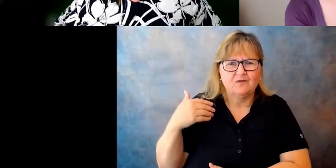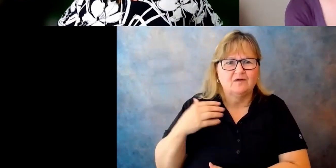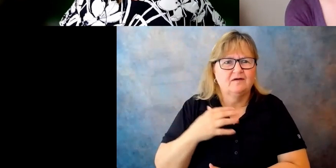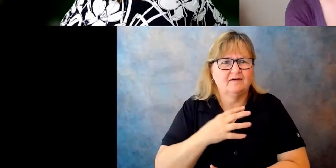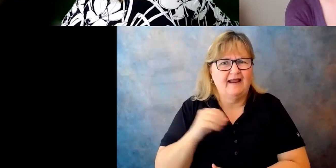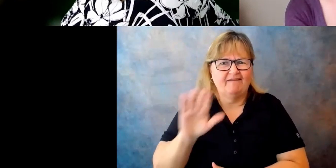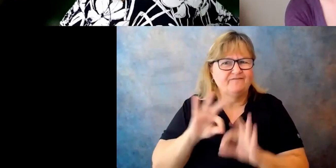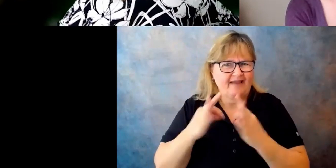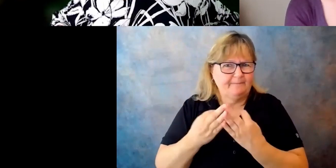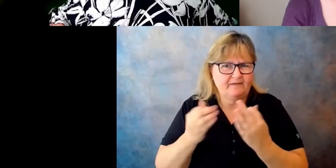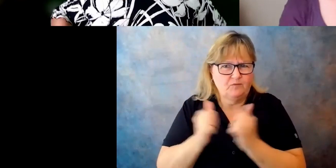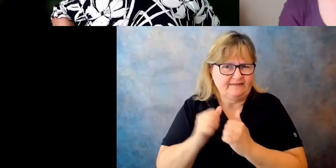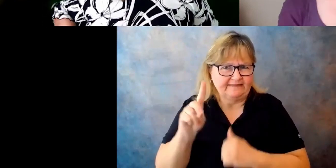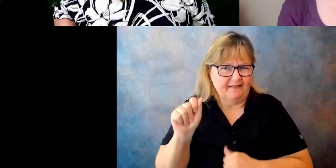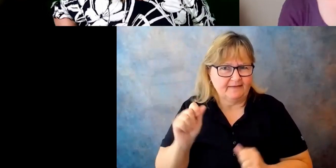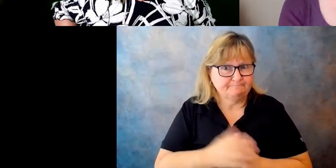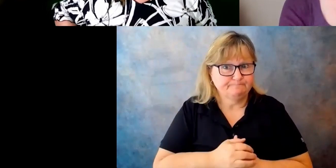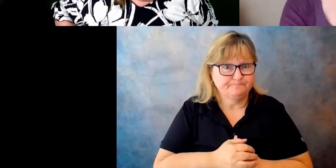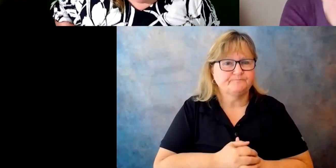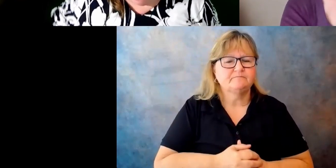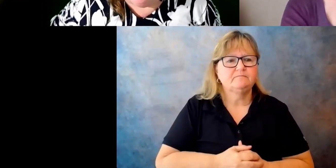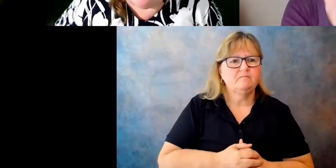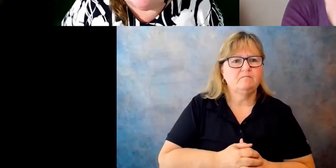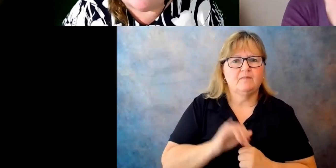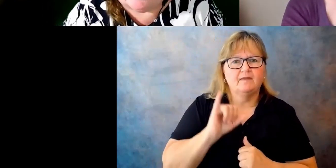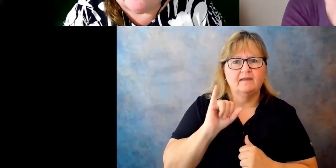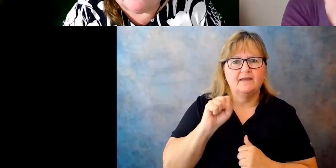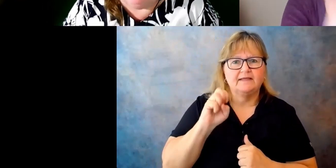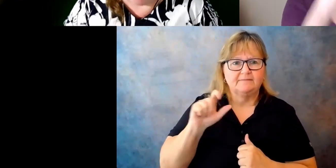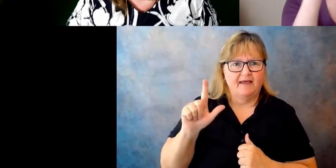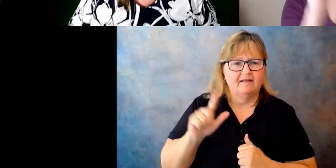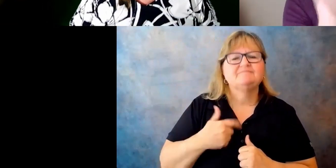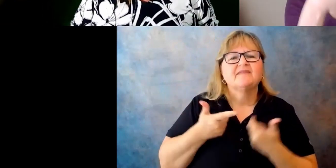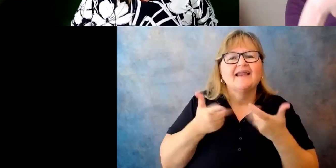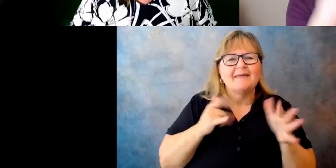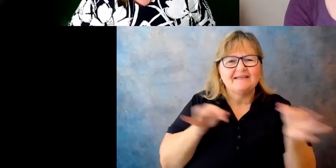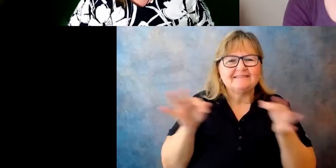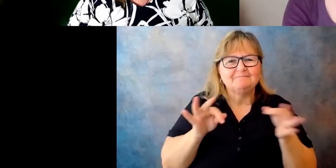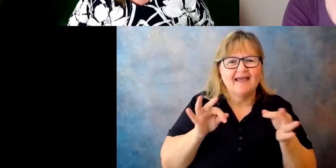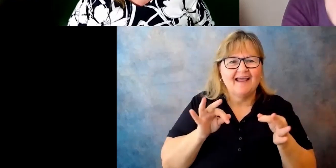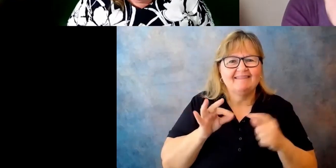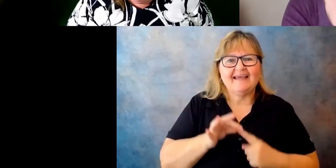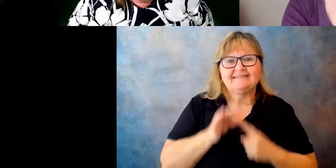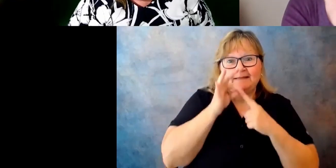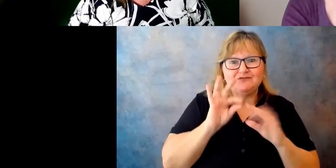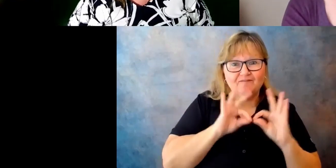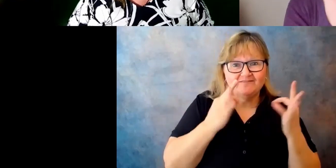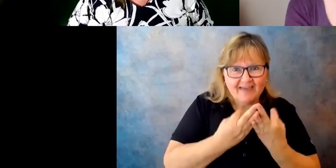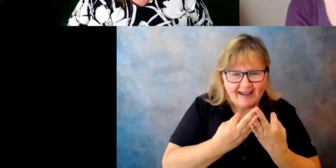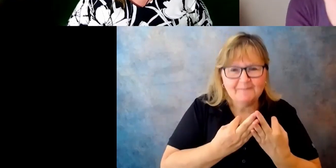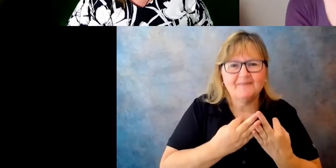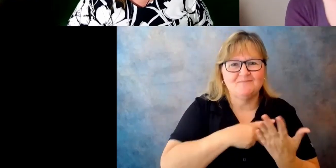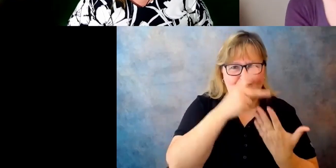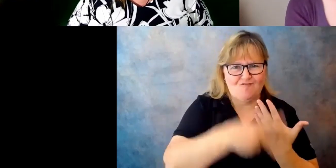Yeah. So let me just explain first what is the exceptional family member program. So I, I,